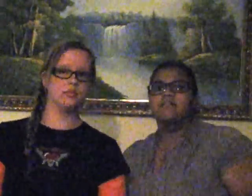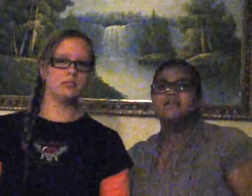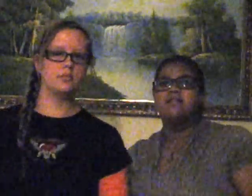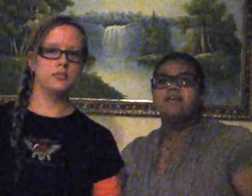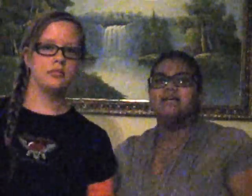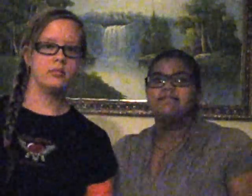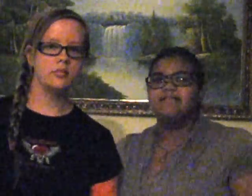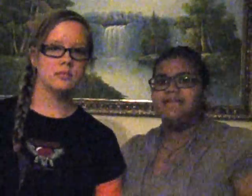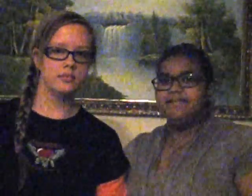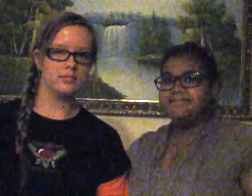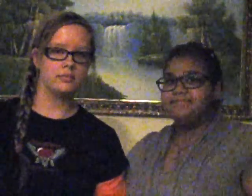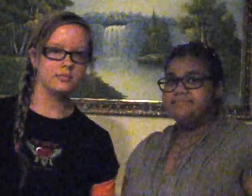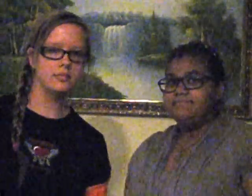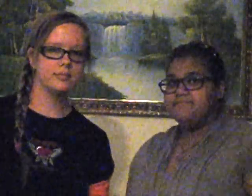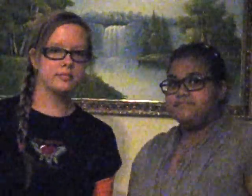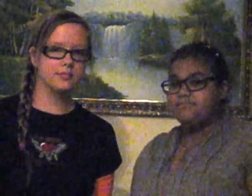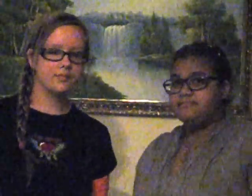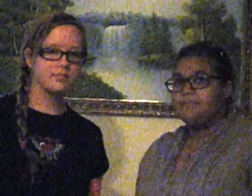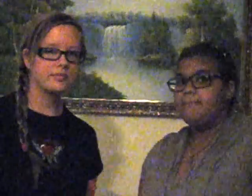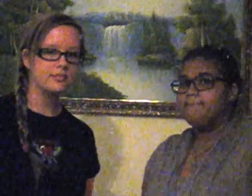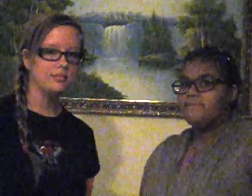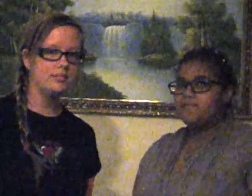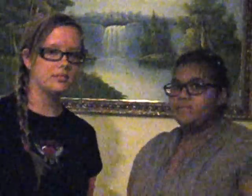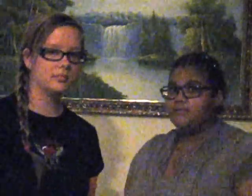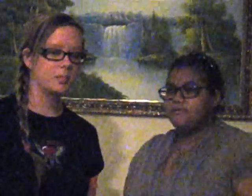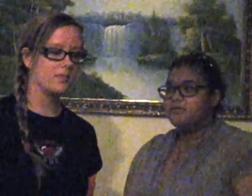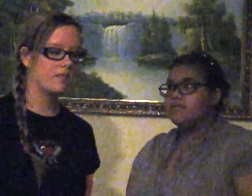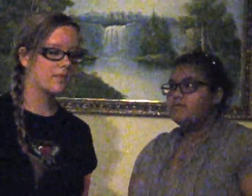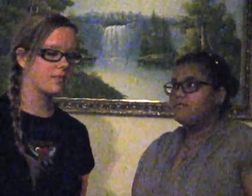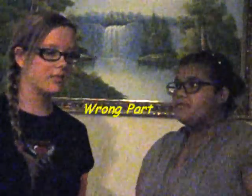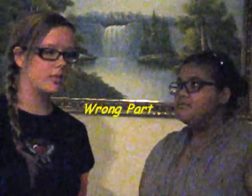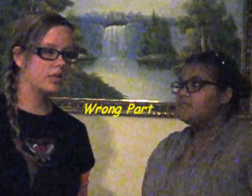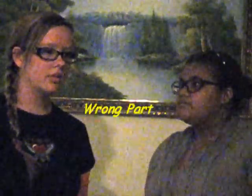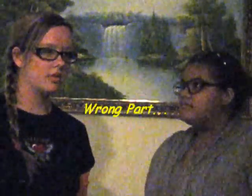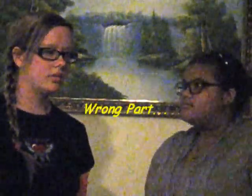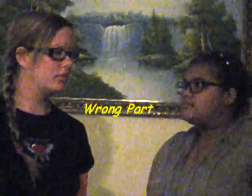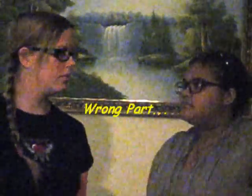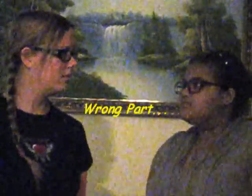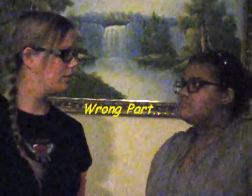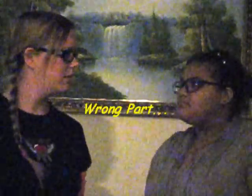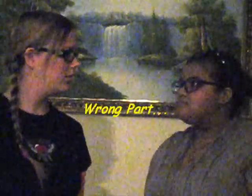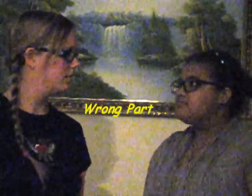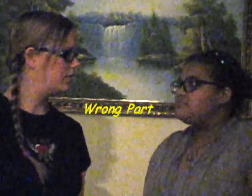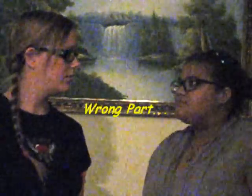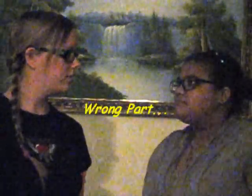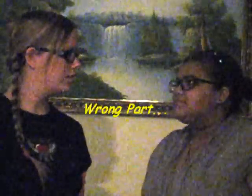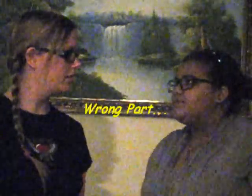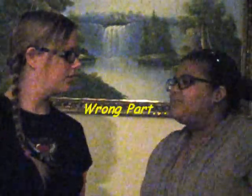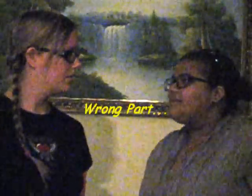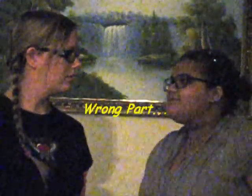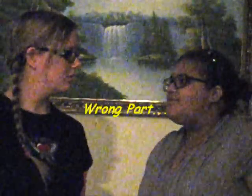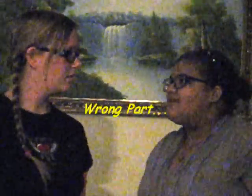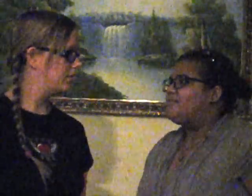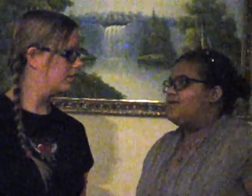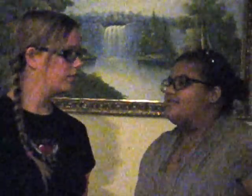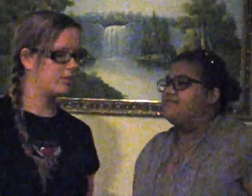No You went out the wrong part